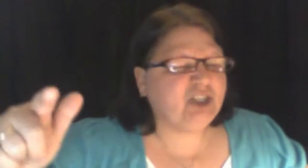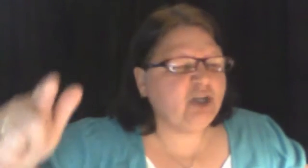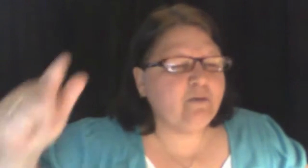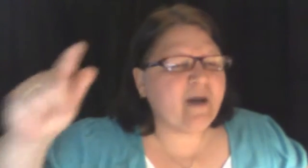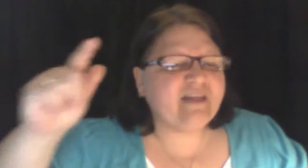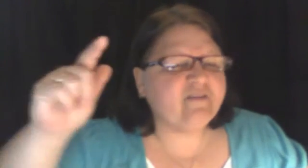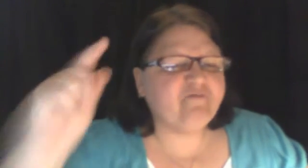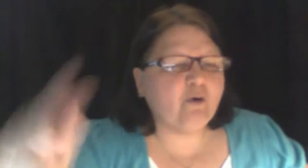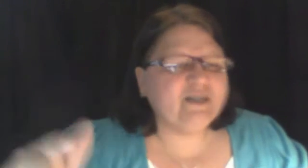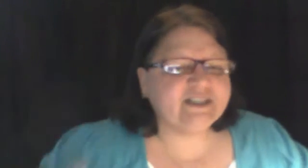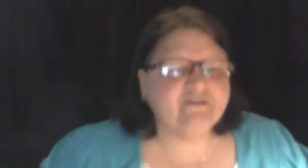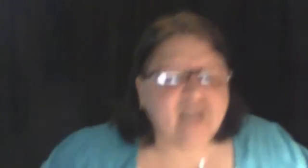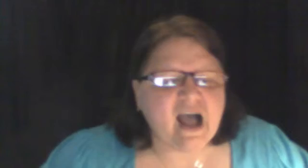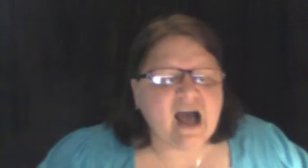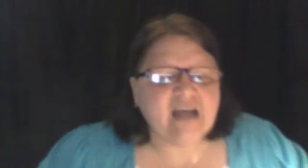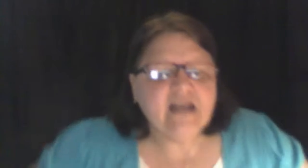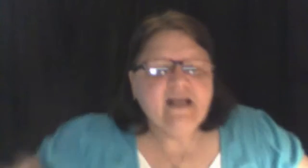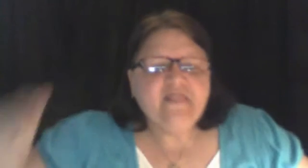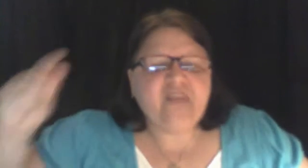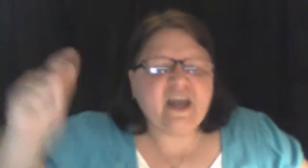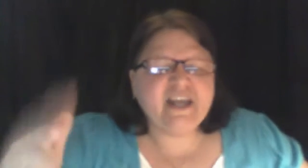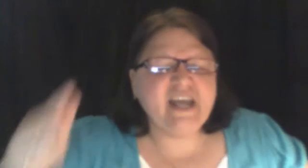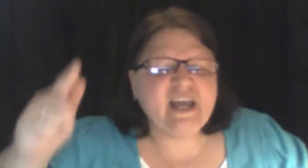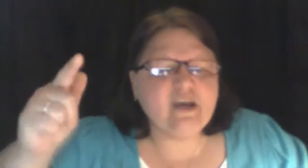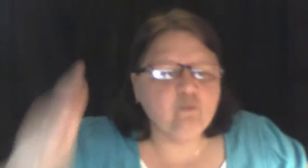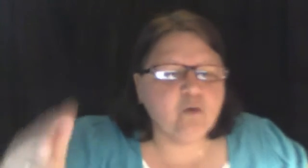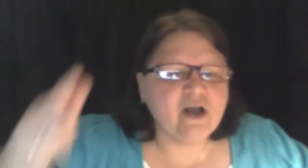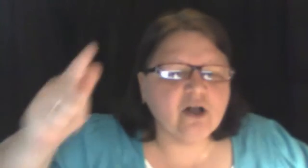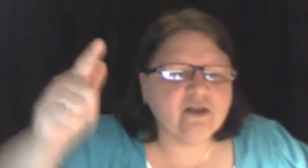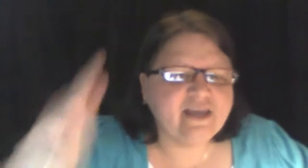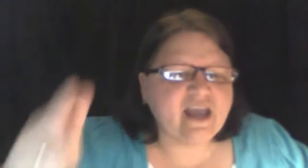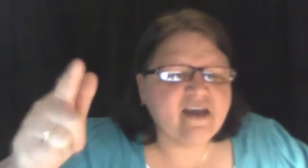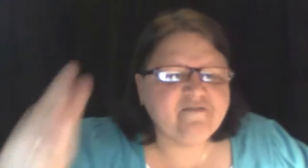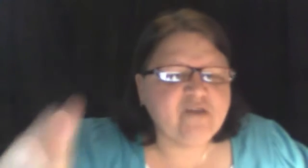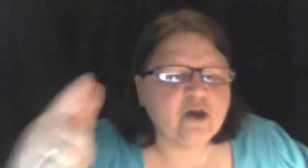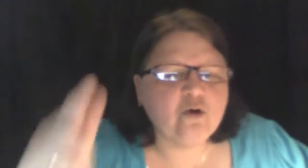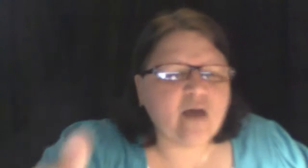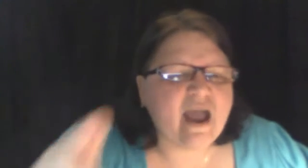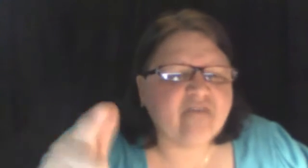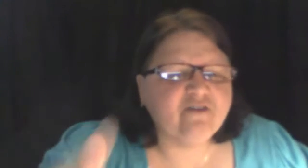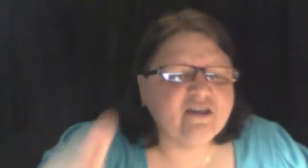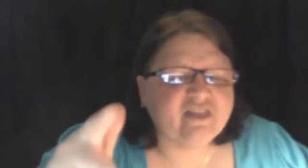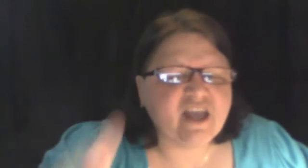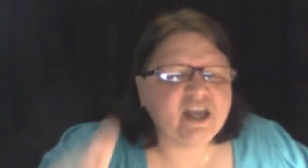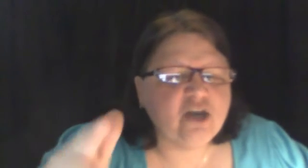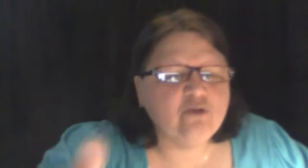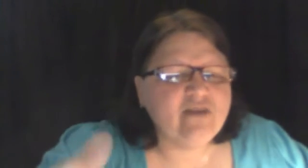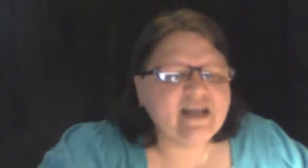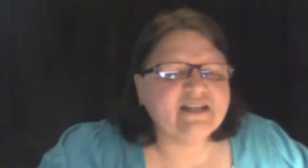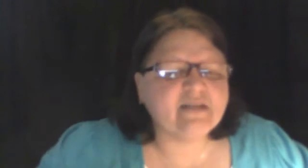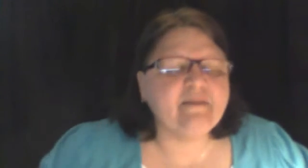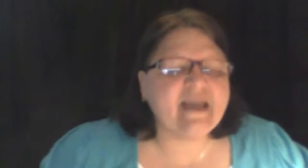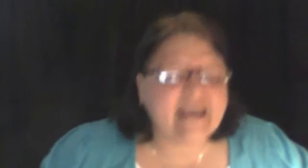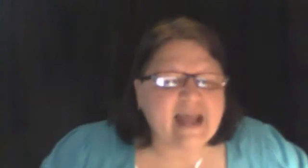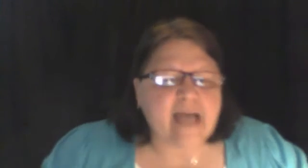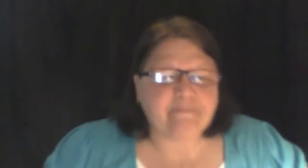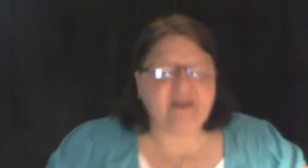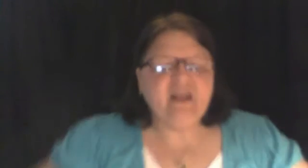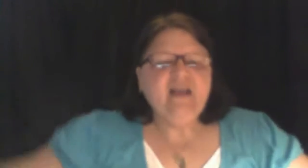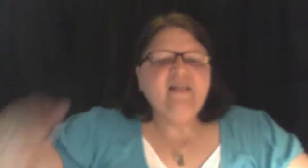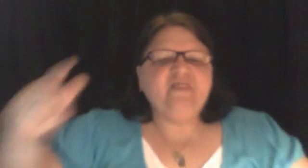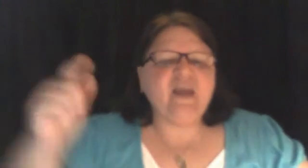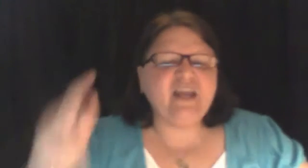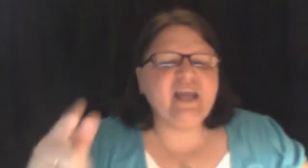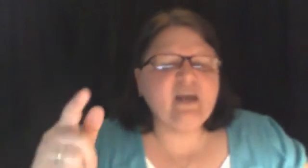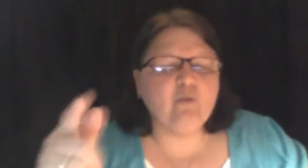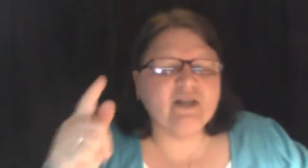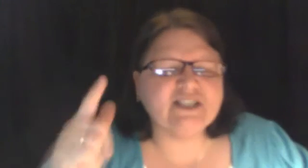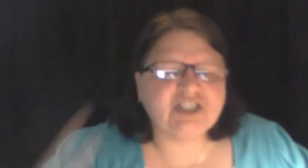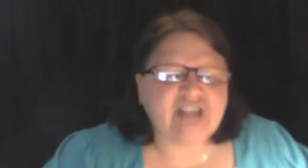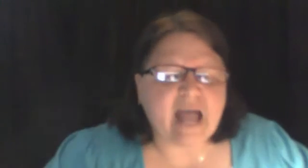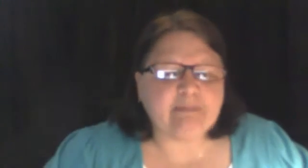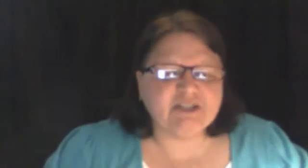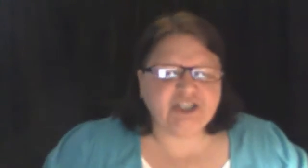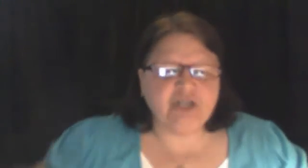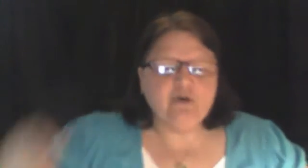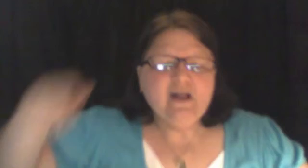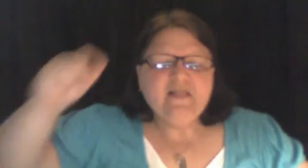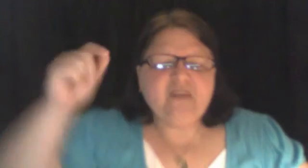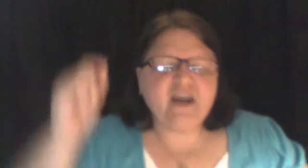you by the voice of God that he will give you everything you need to make it happen, that he will establish you, that